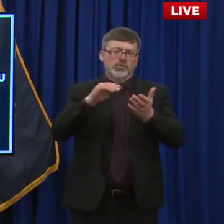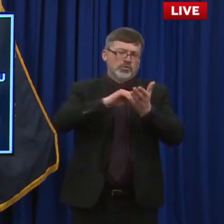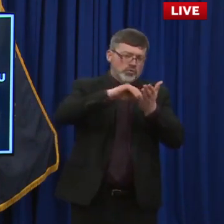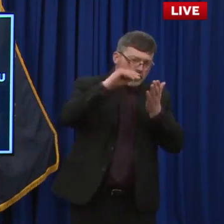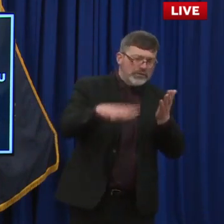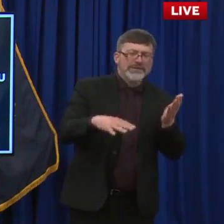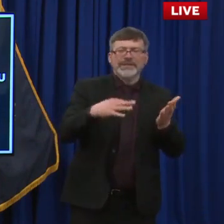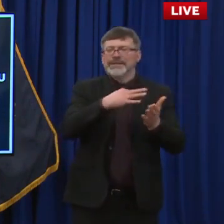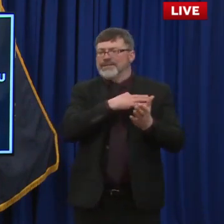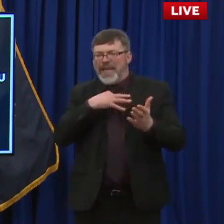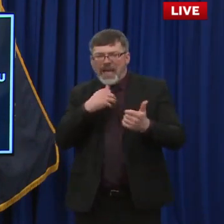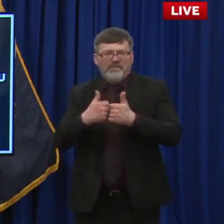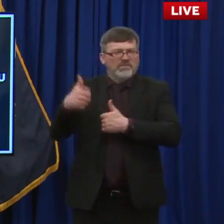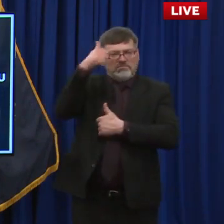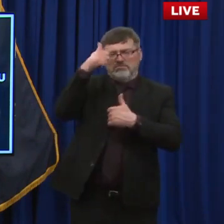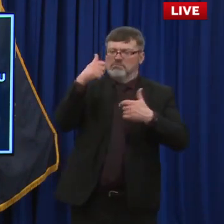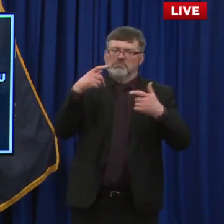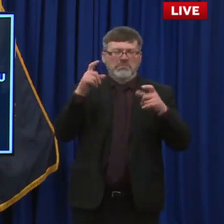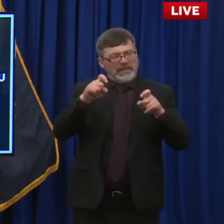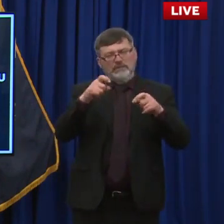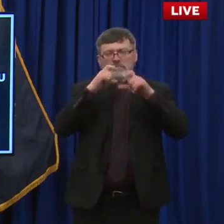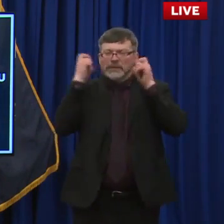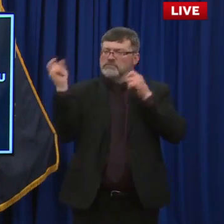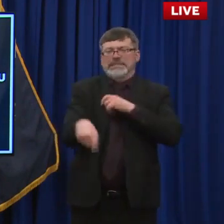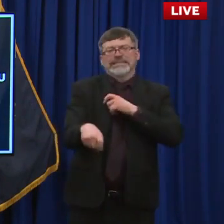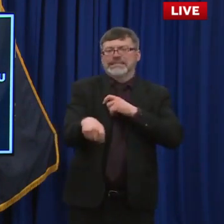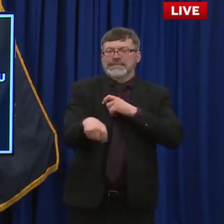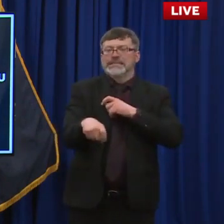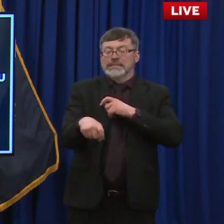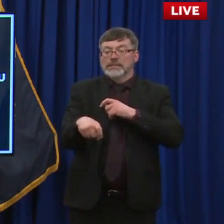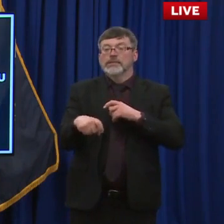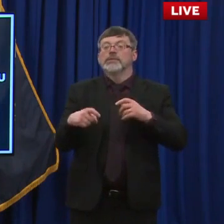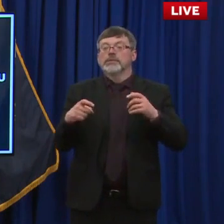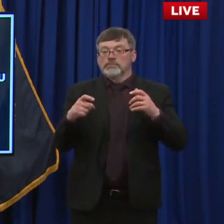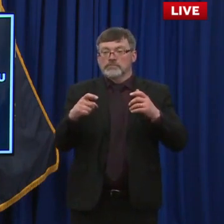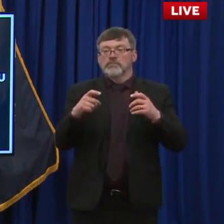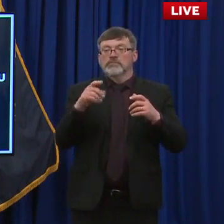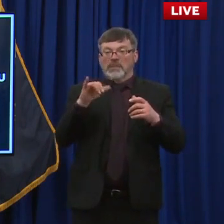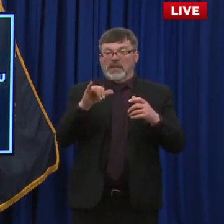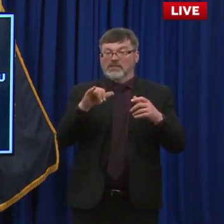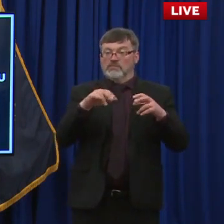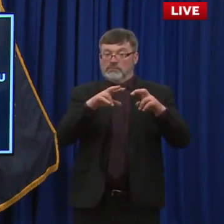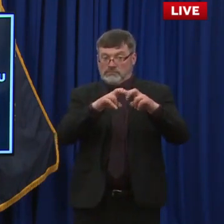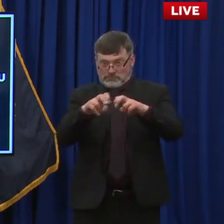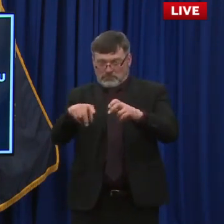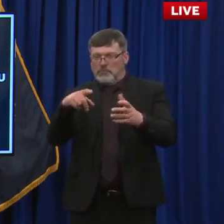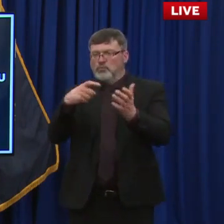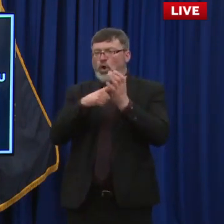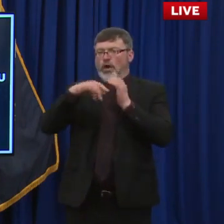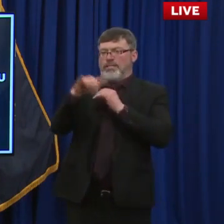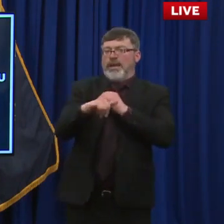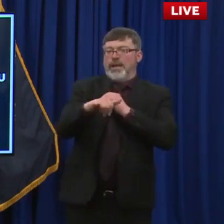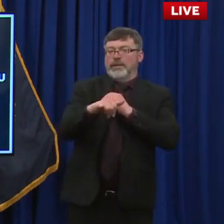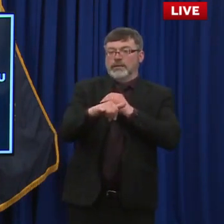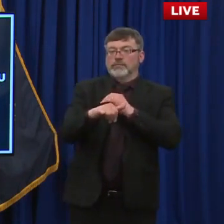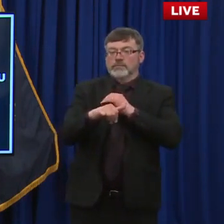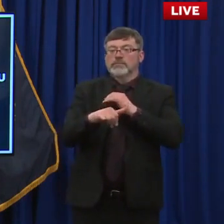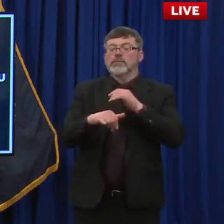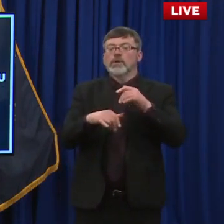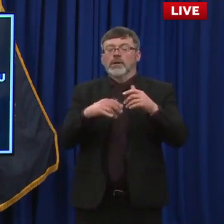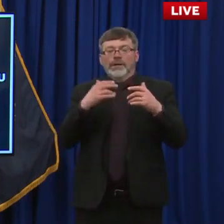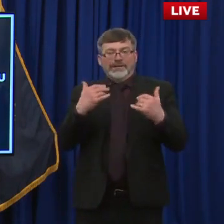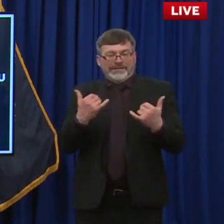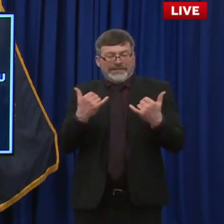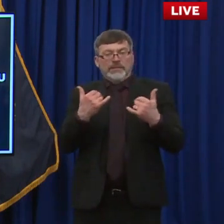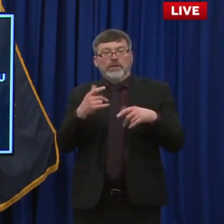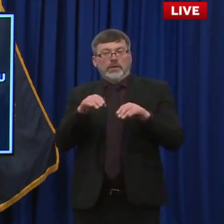in throughout the state. And so they were able to compare and look at infection rates in schools and school districts that allowed a